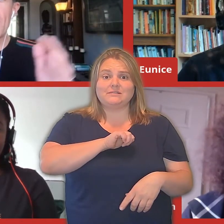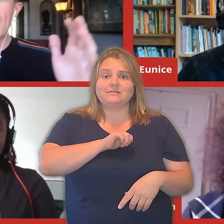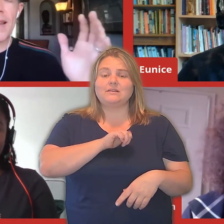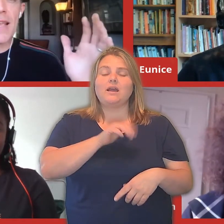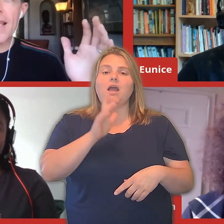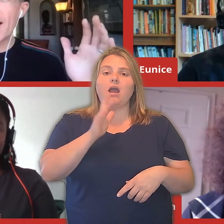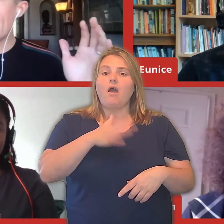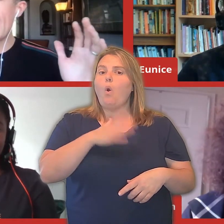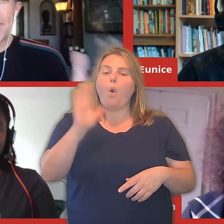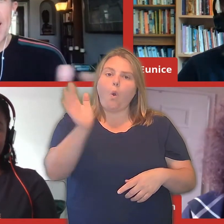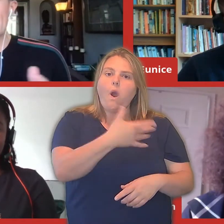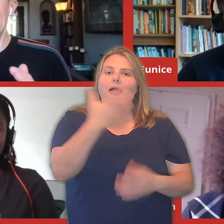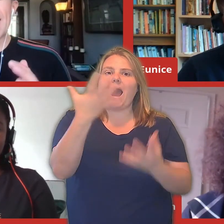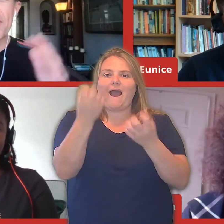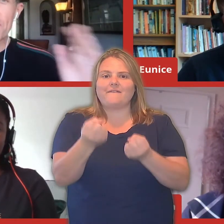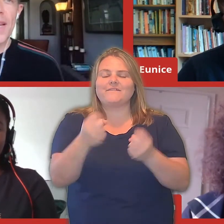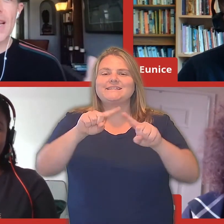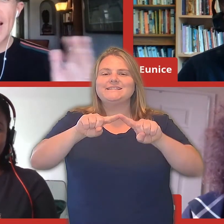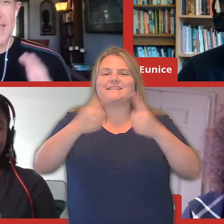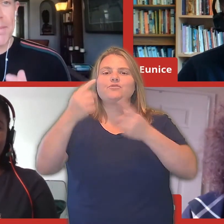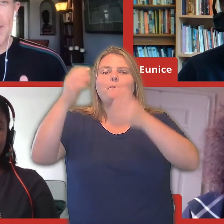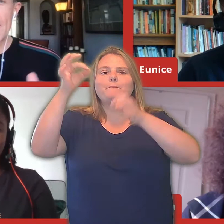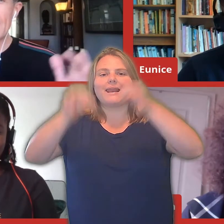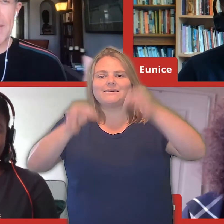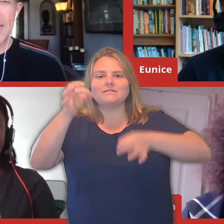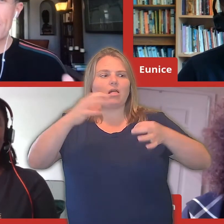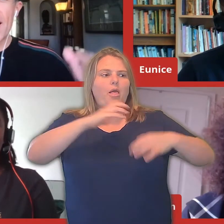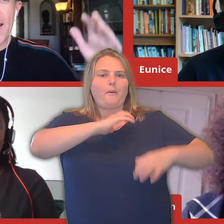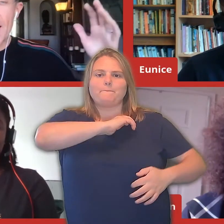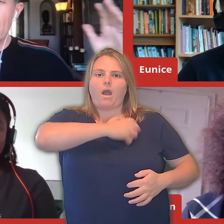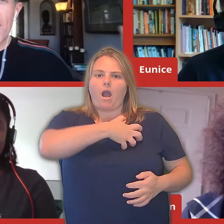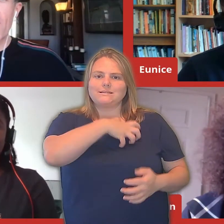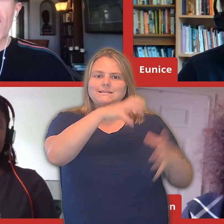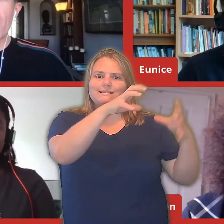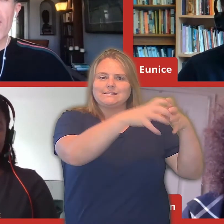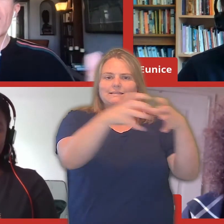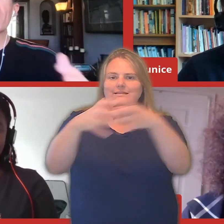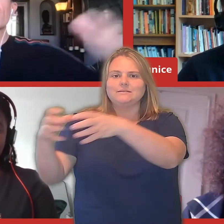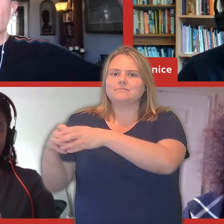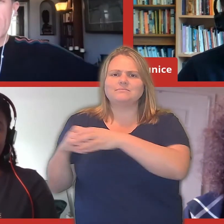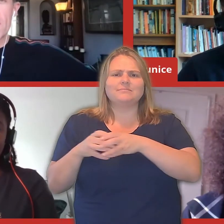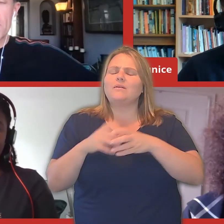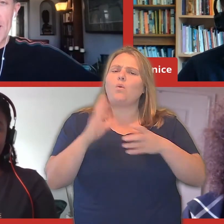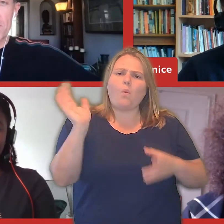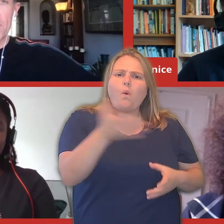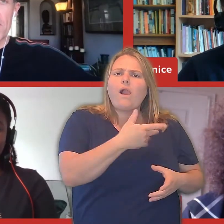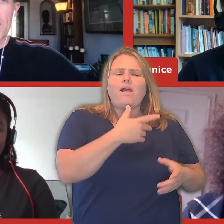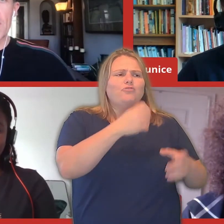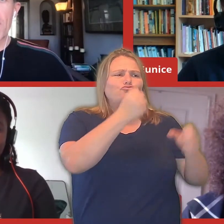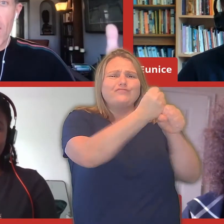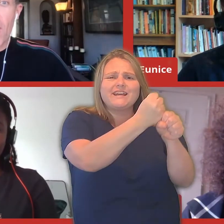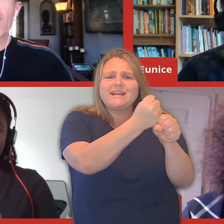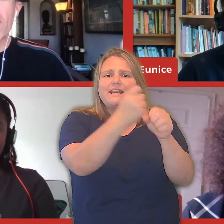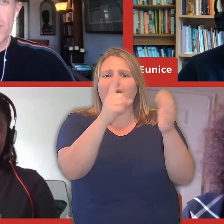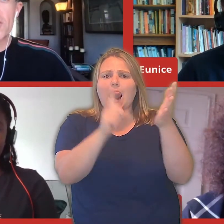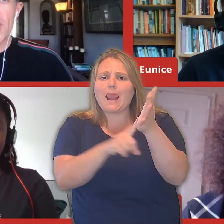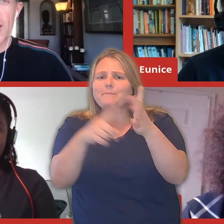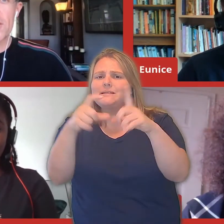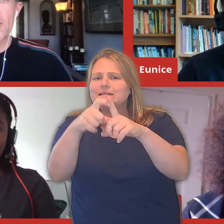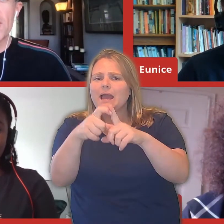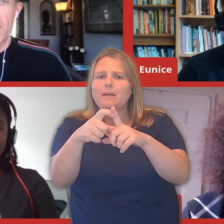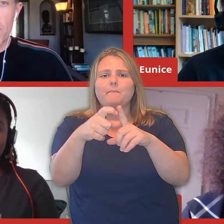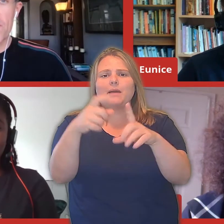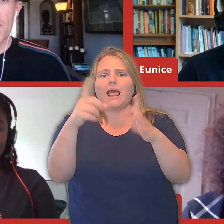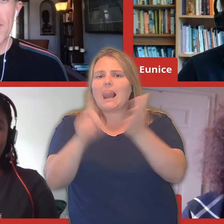Tory and Independent and Green and S&P and Lib Dem, and, you know, across the spectrum, politically, we're all called to